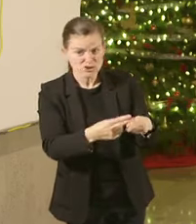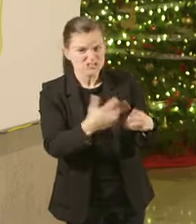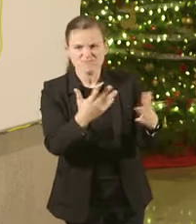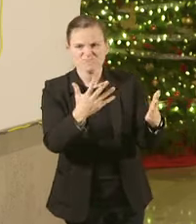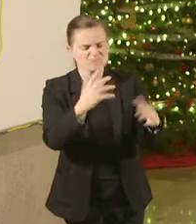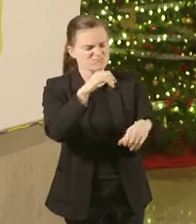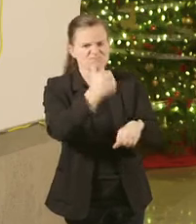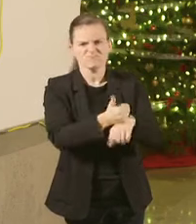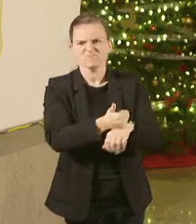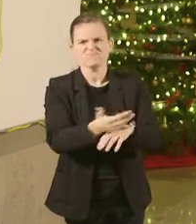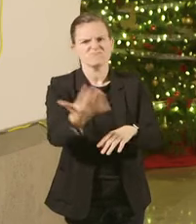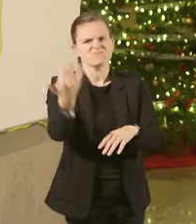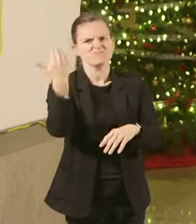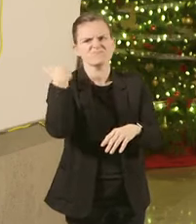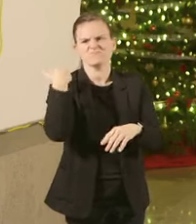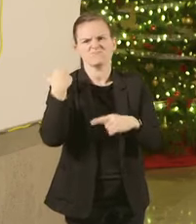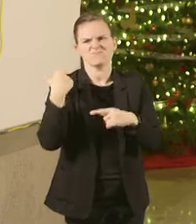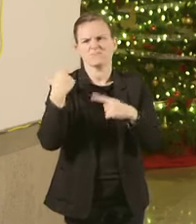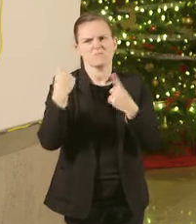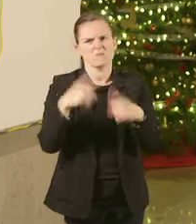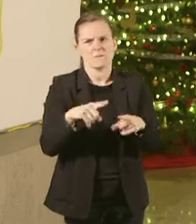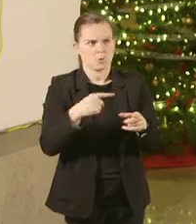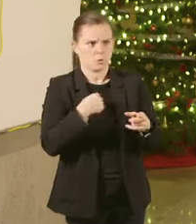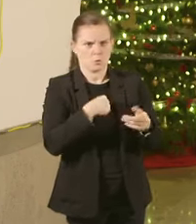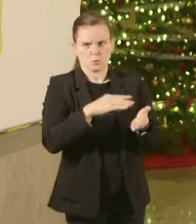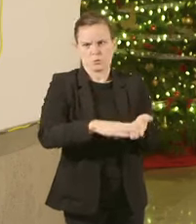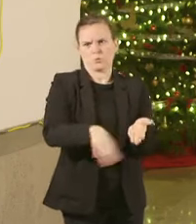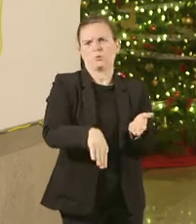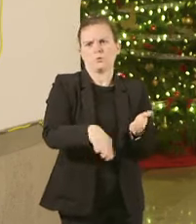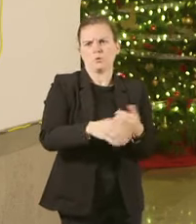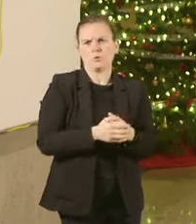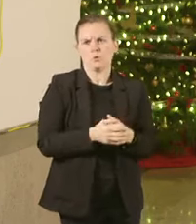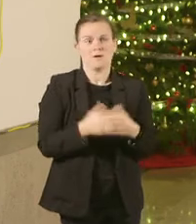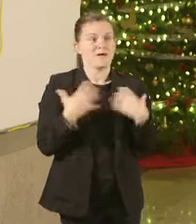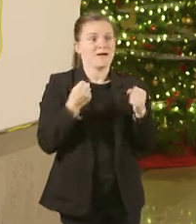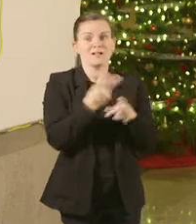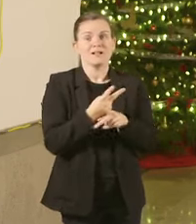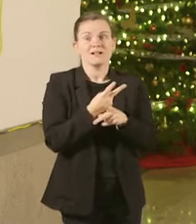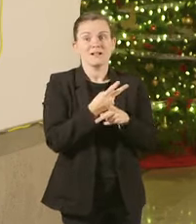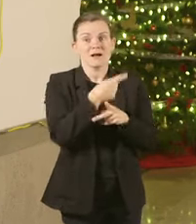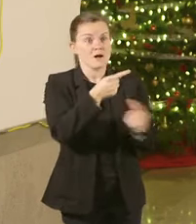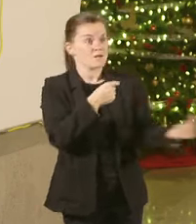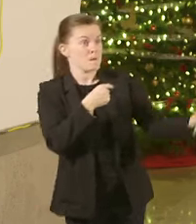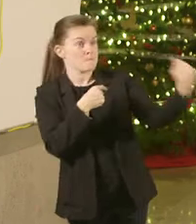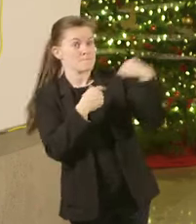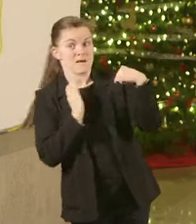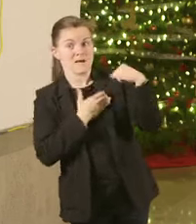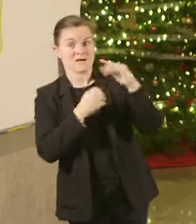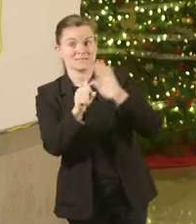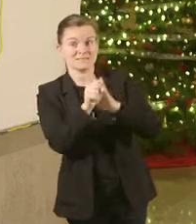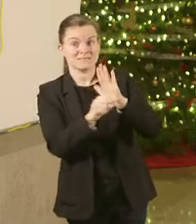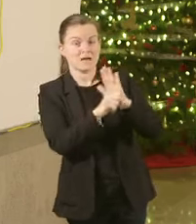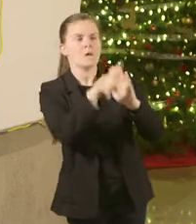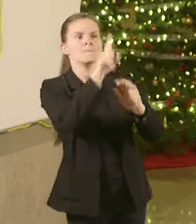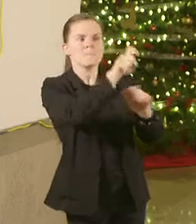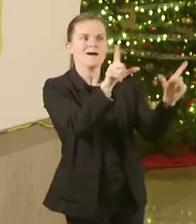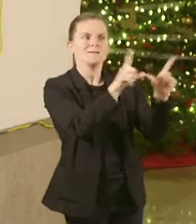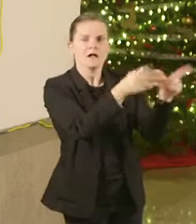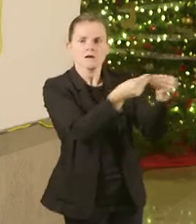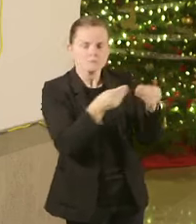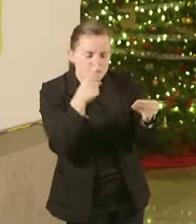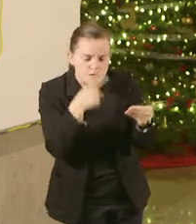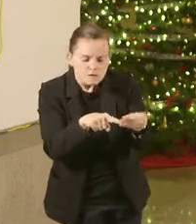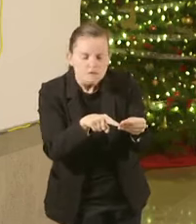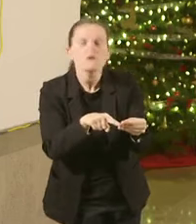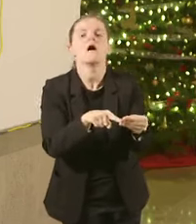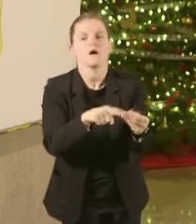the important waivers So that as health care clinicians come from other states their license in that other state will immediately be recognized in Missouri So they